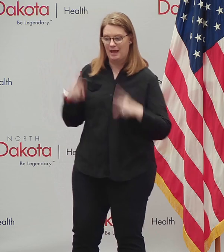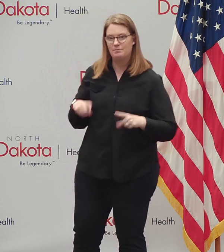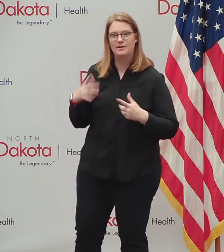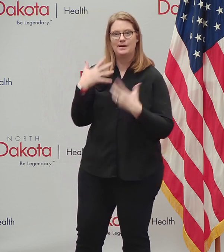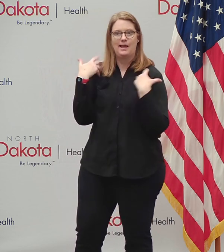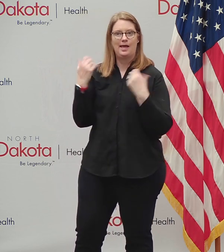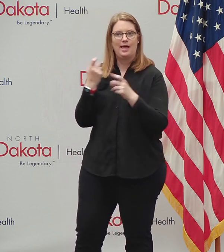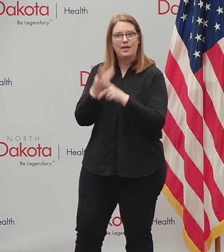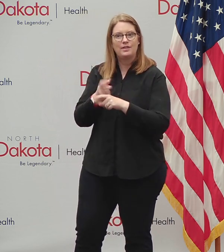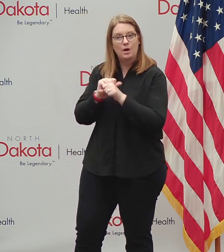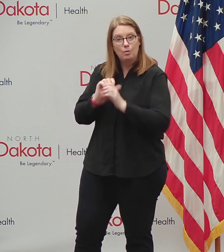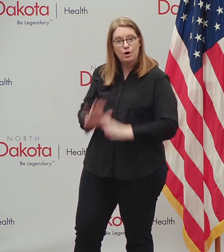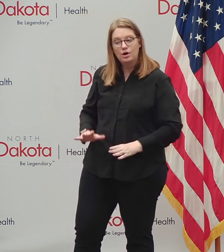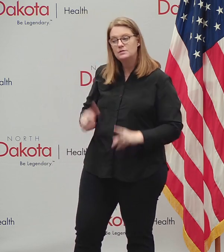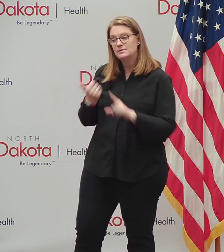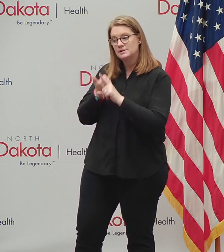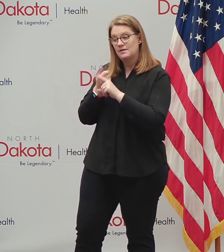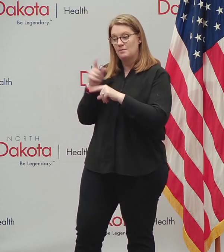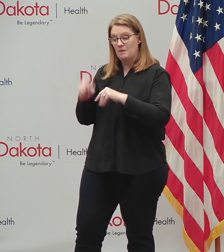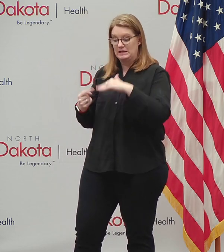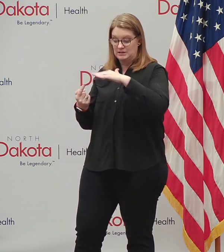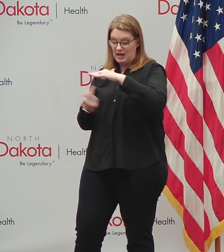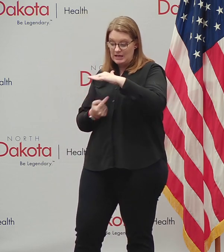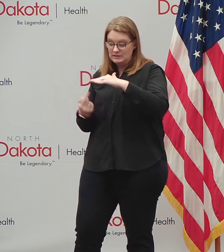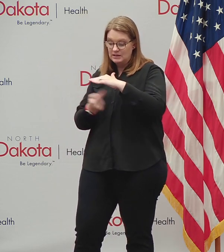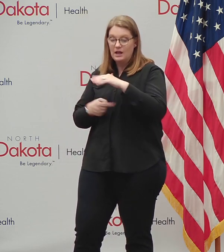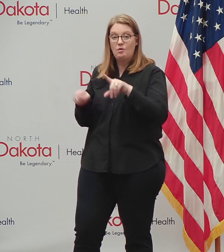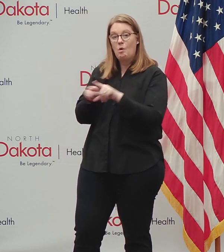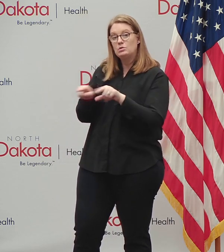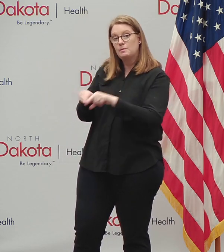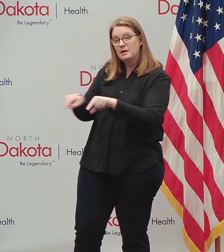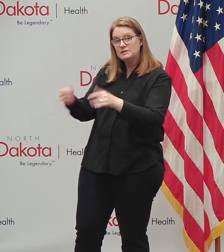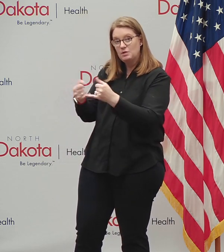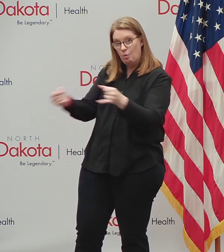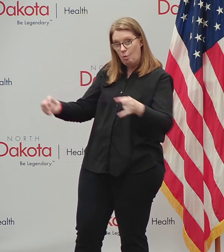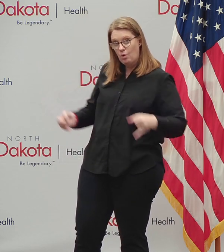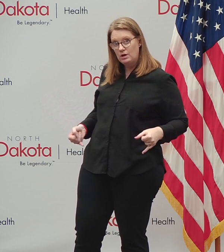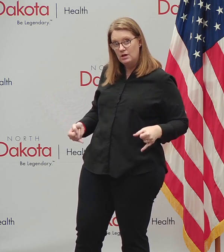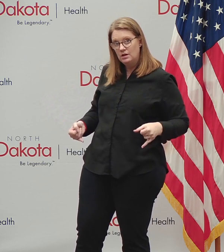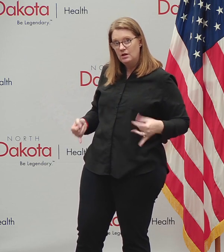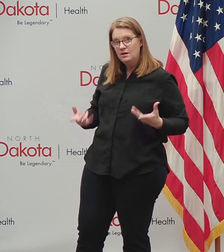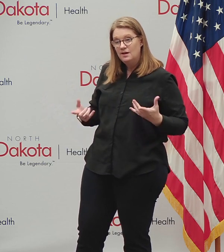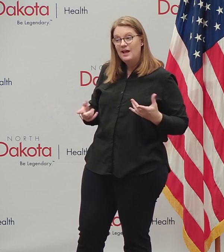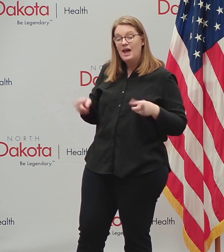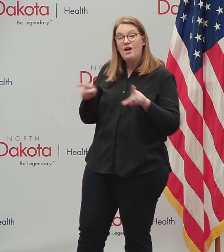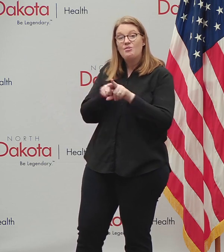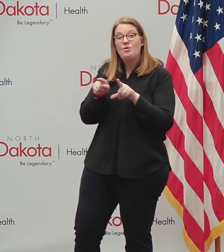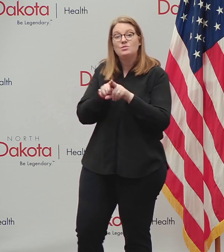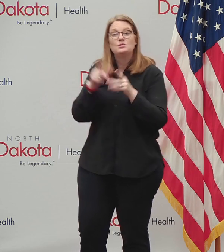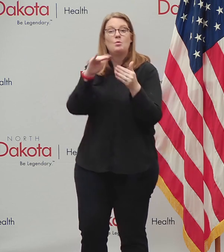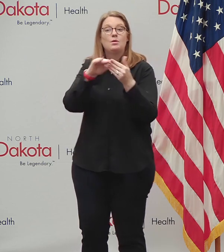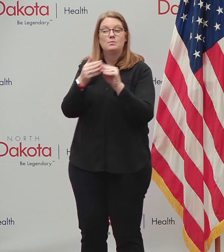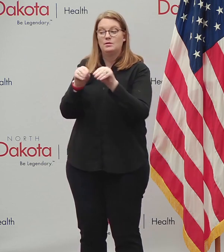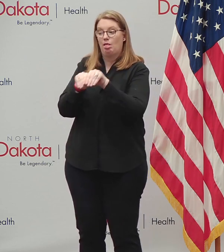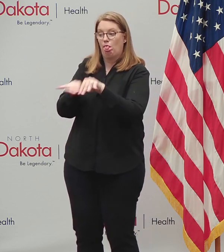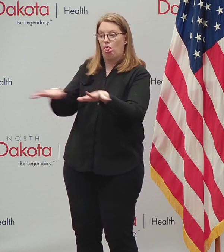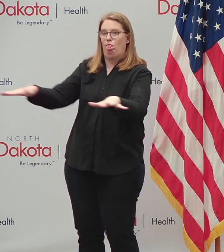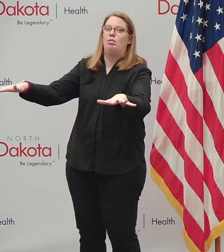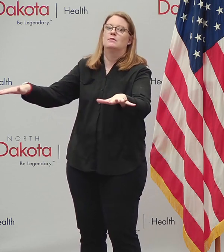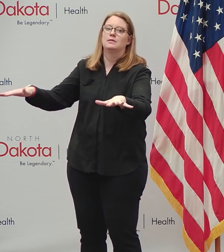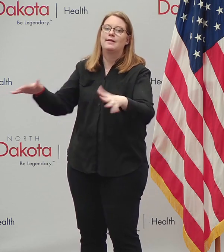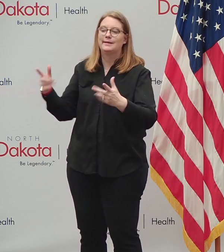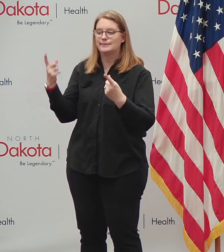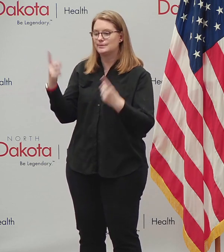due to the nature of their work, but also due to local community spread. Finally,